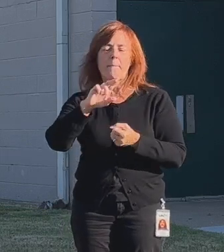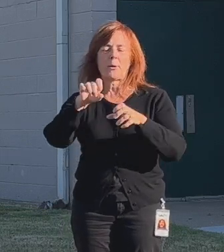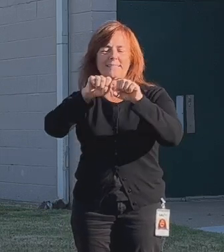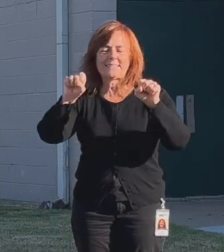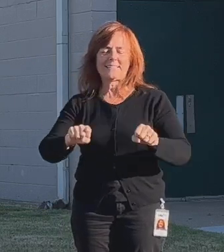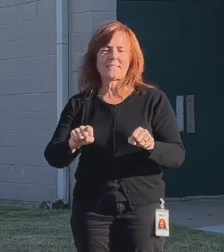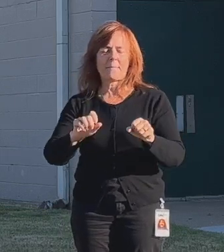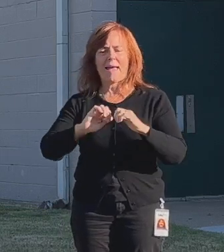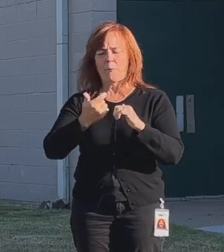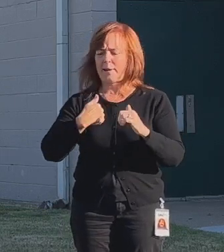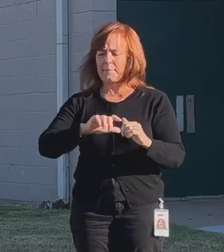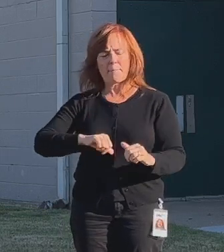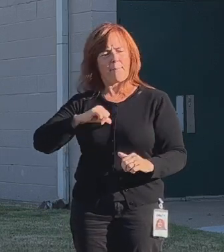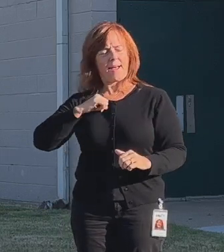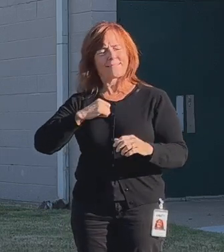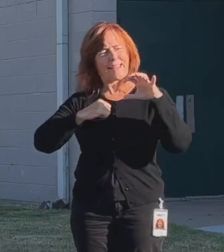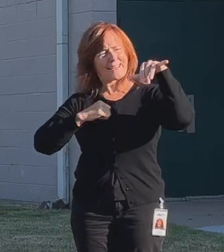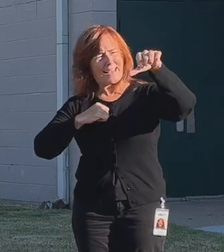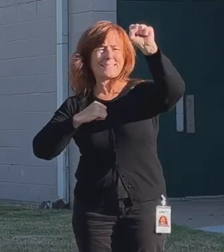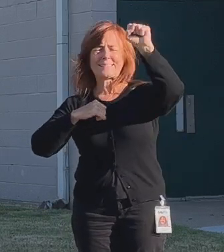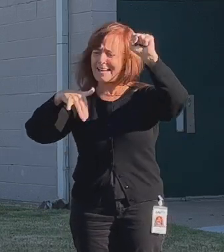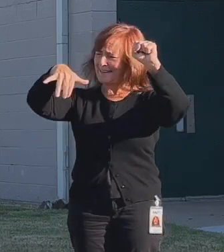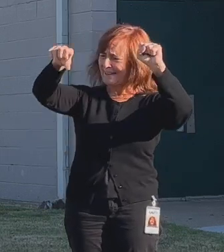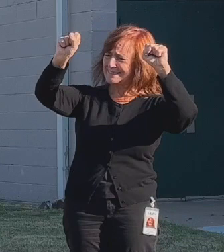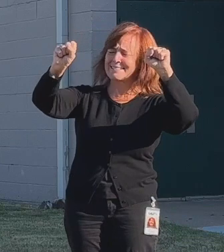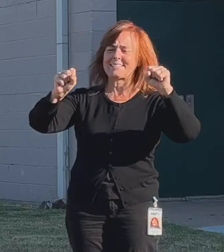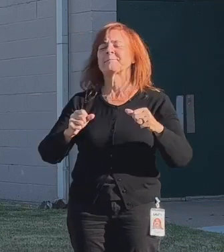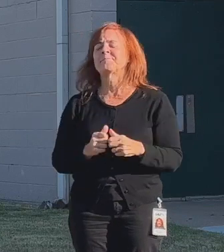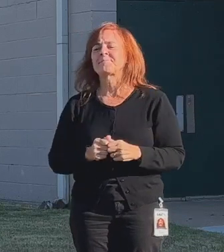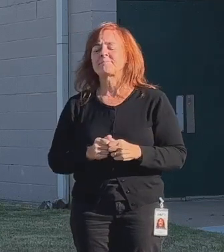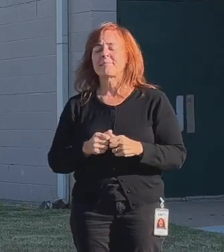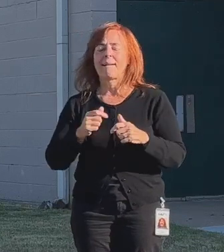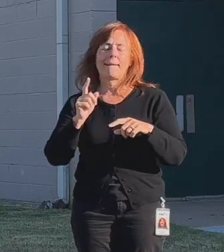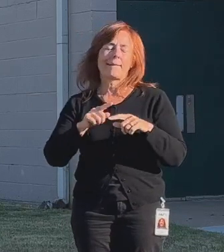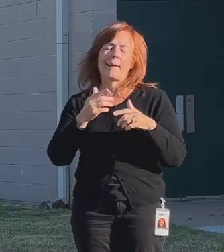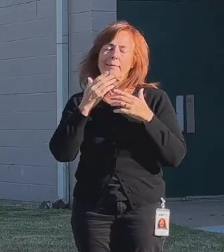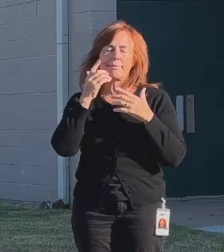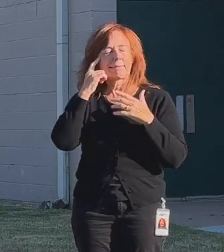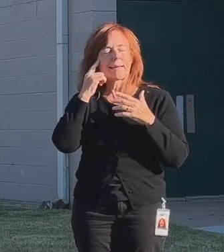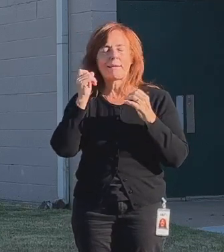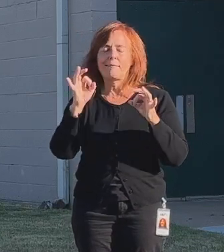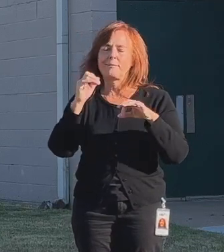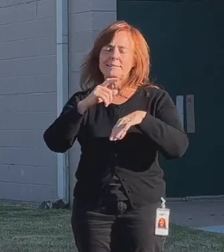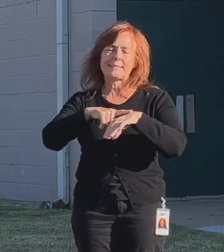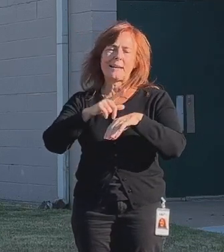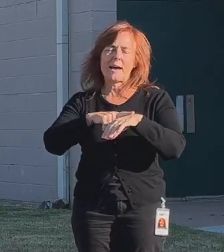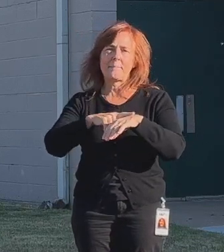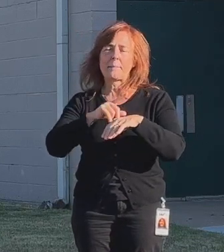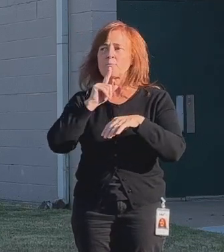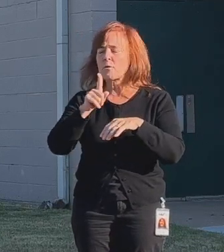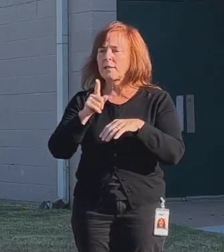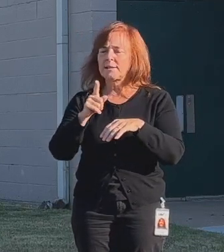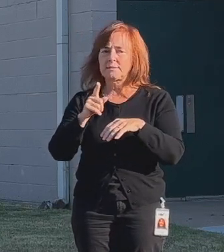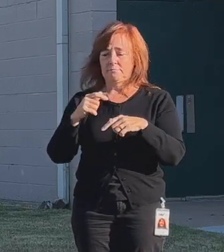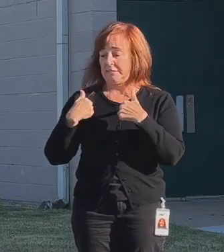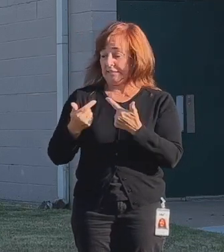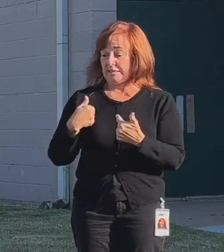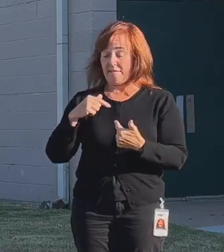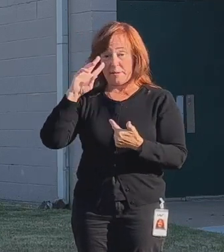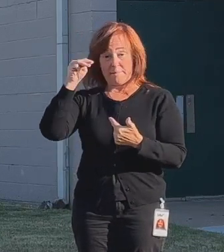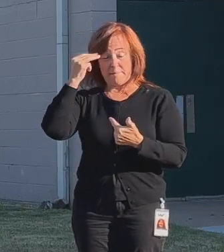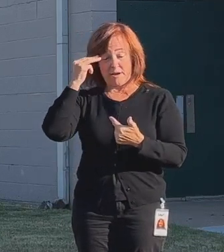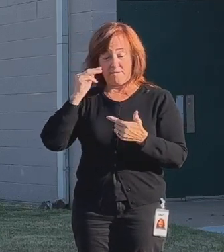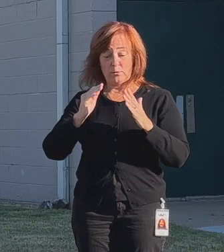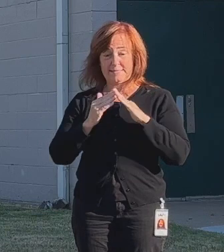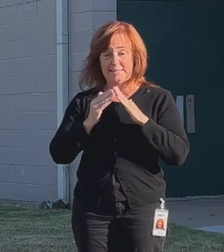way that they can be proud of, say yes. I cannot think of a time, definitely not in the time I've been at City